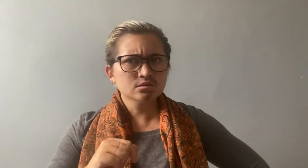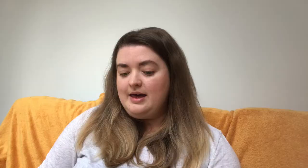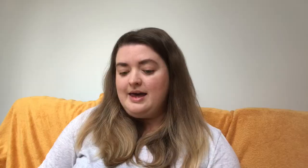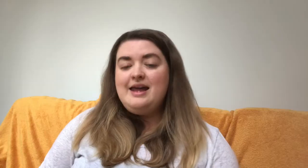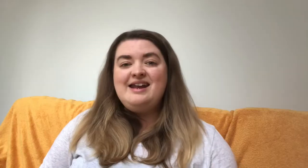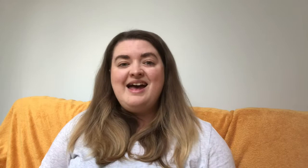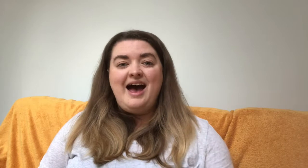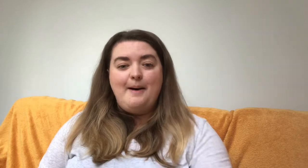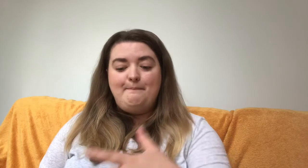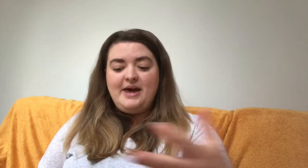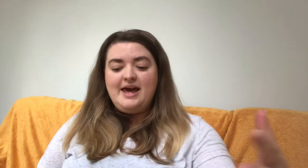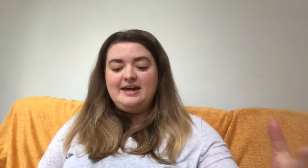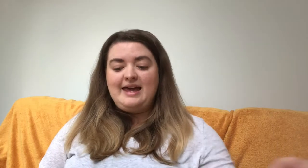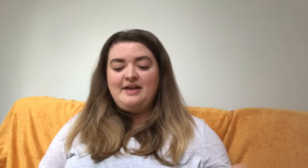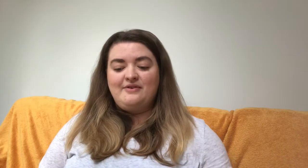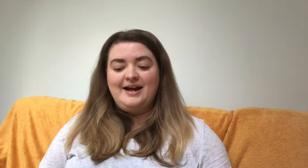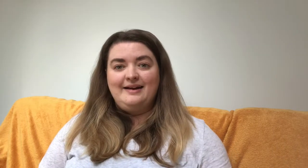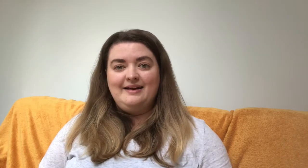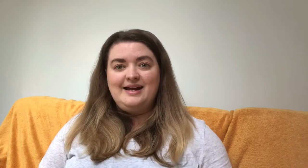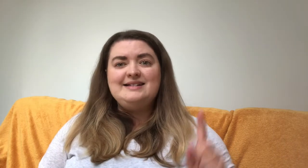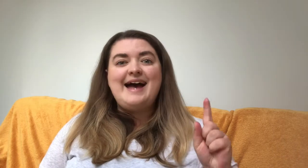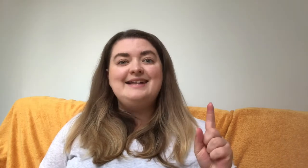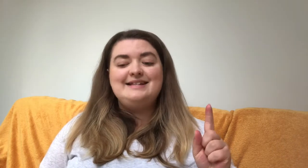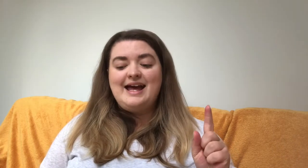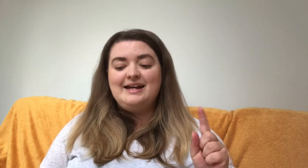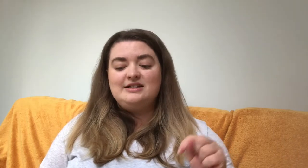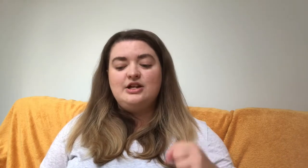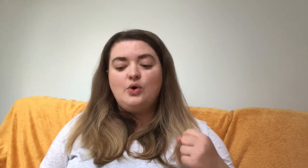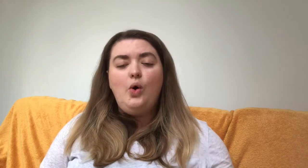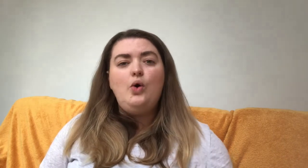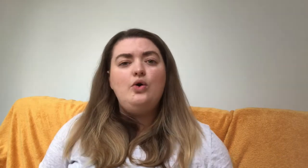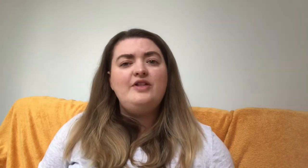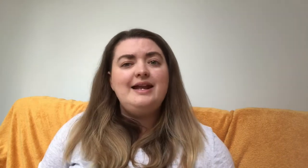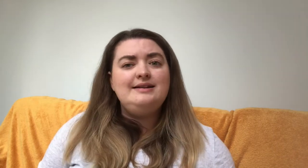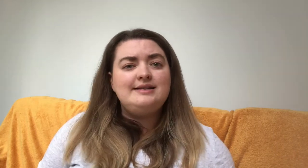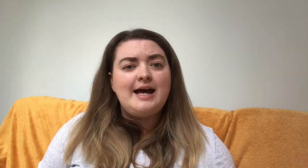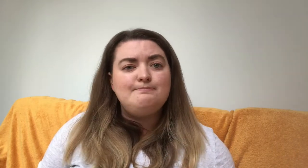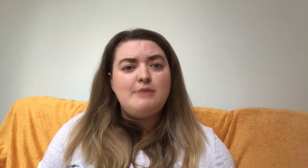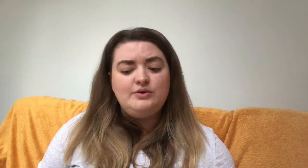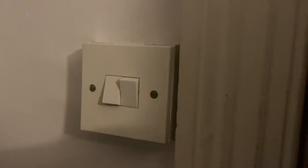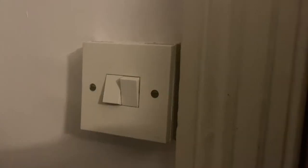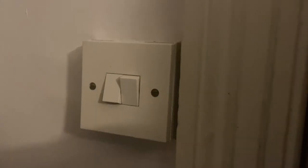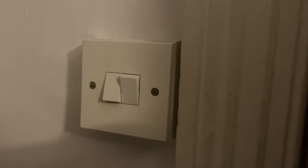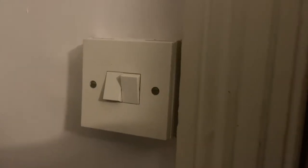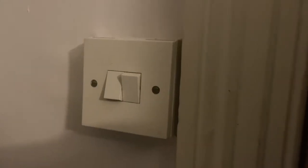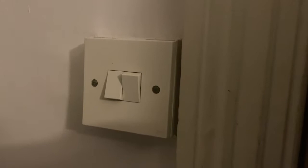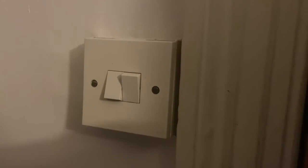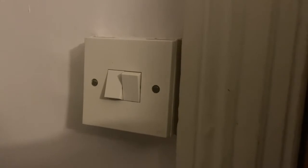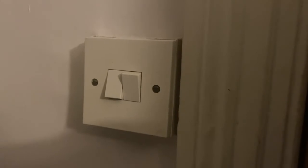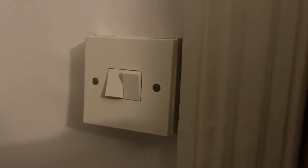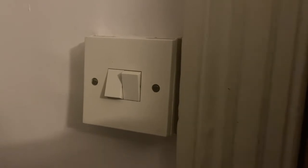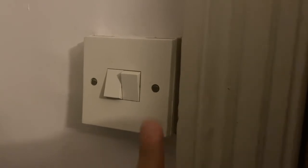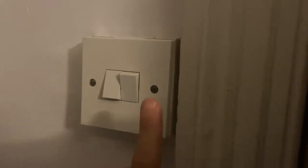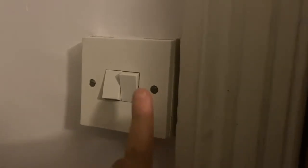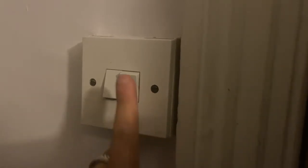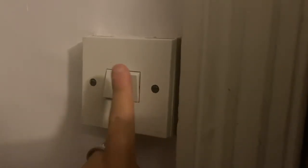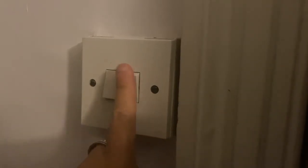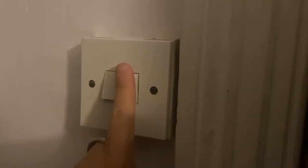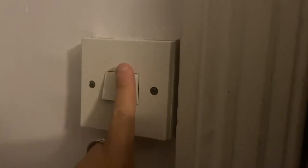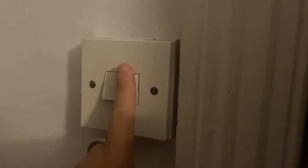In a big gathering, it is ascertained that all the leaders had motive, but the leader who switched off the light